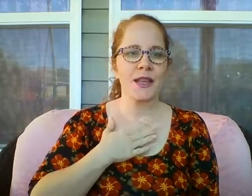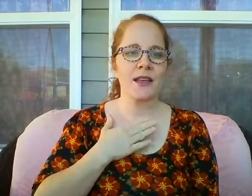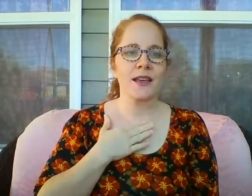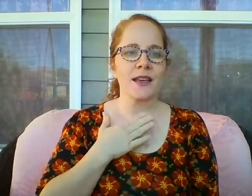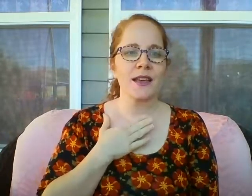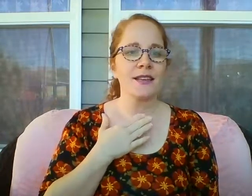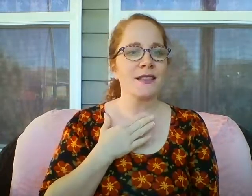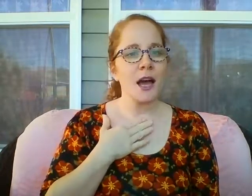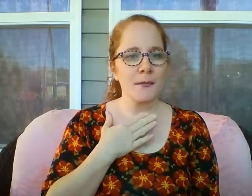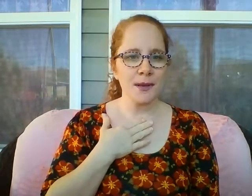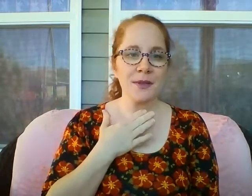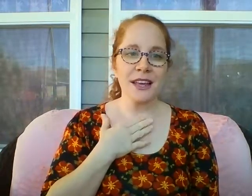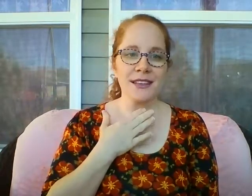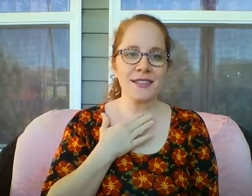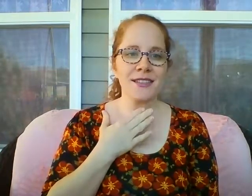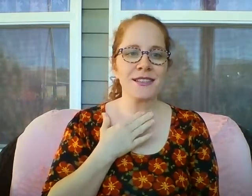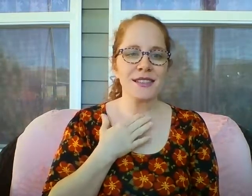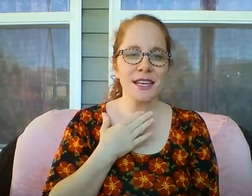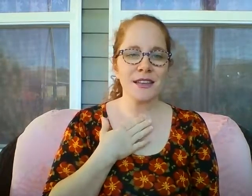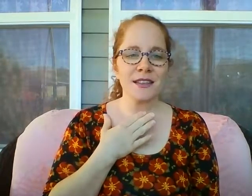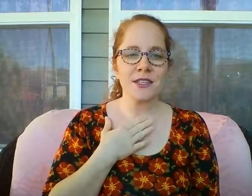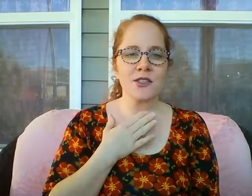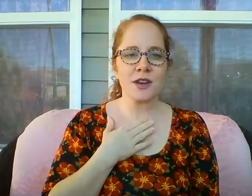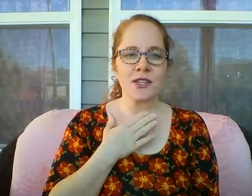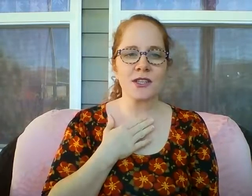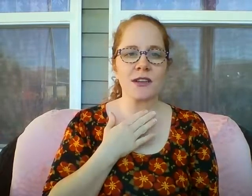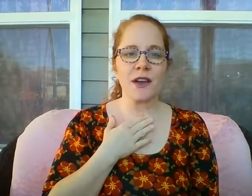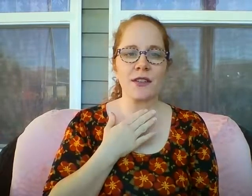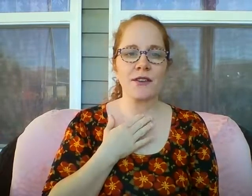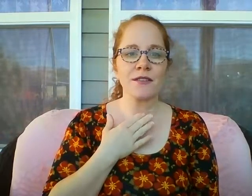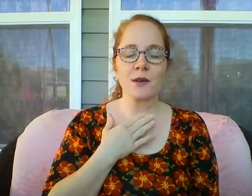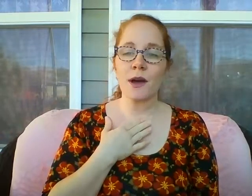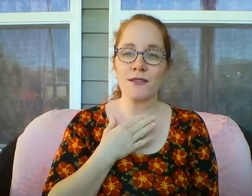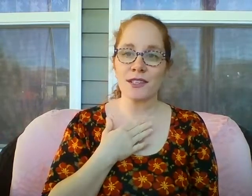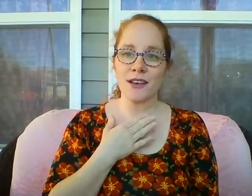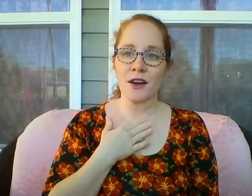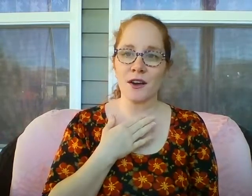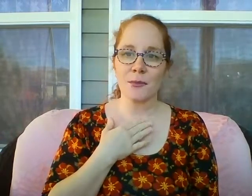It is not my place to seek the destruction of others who have done harm.